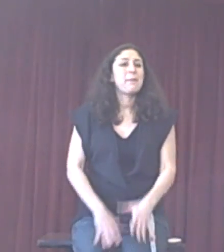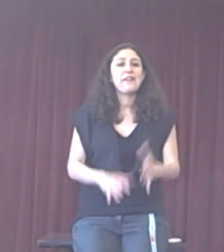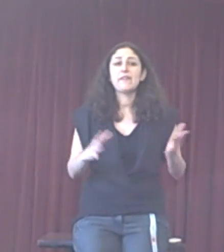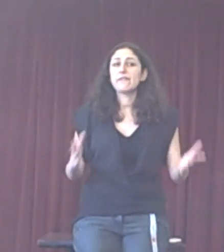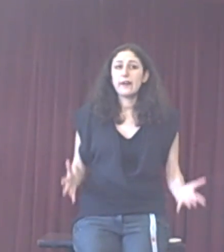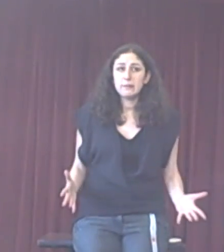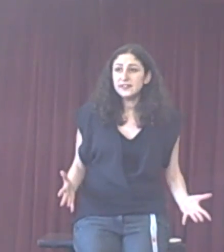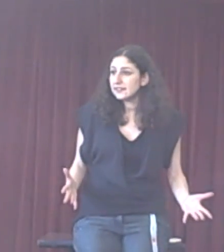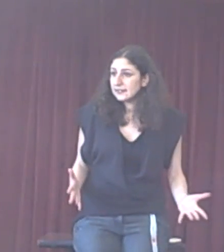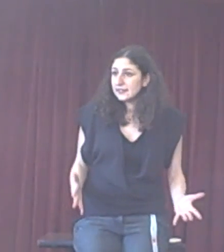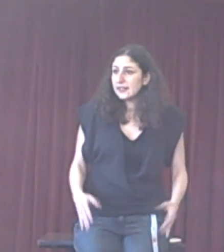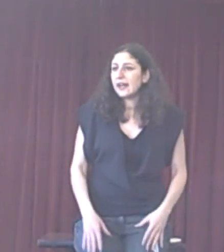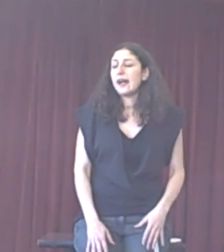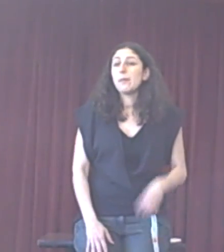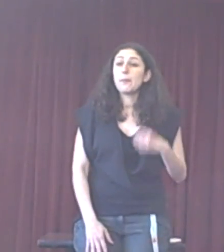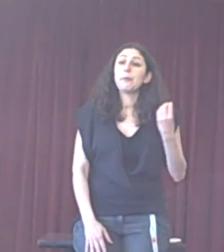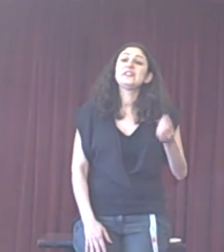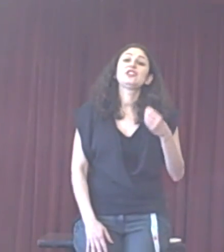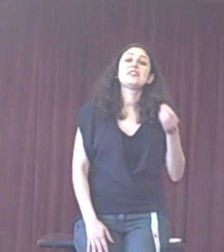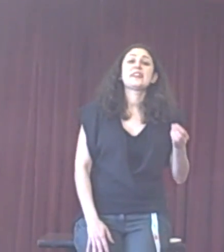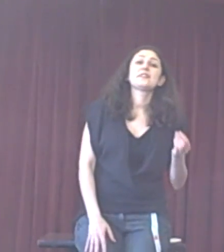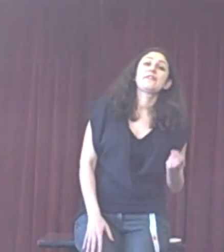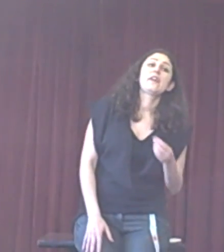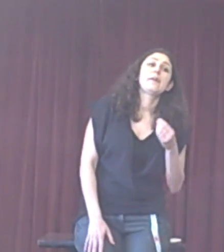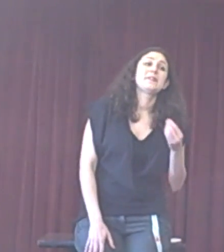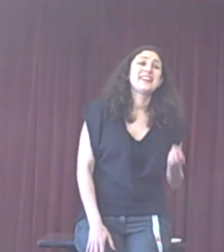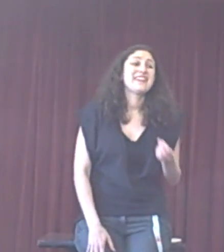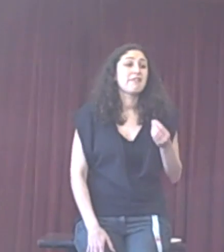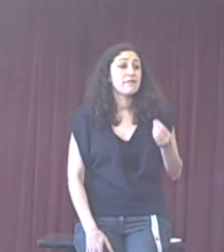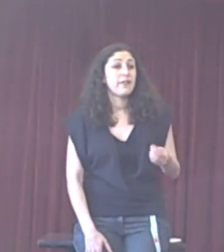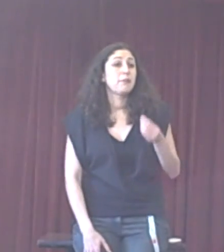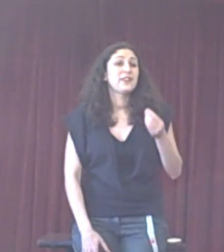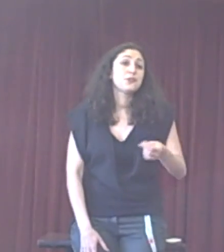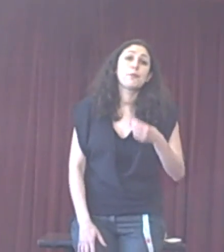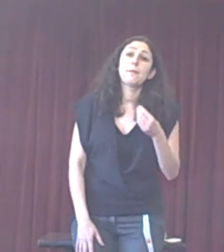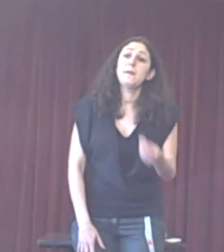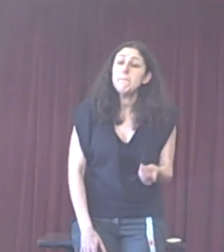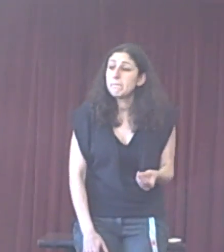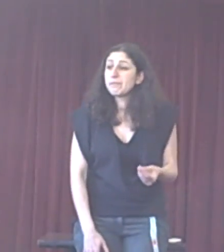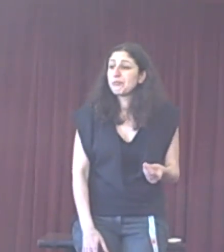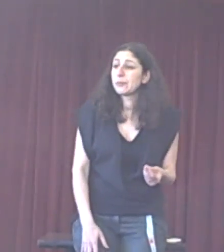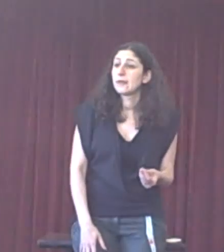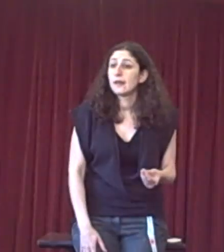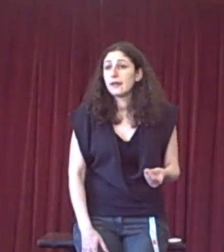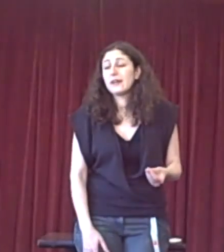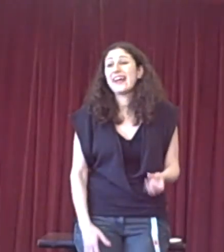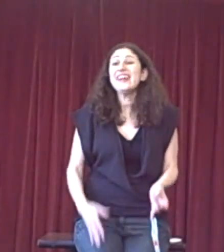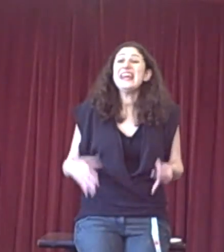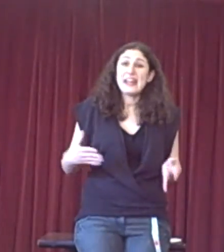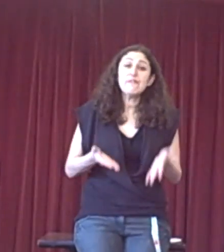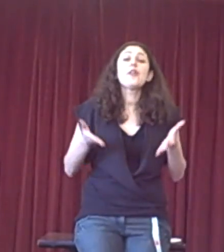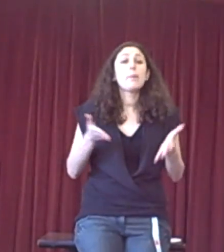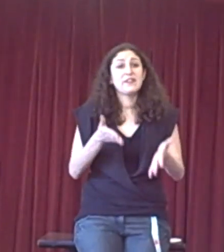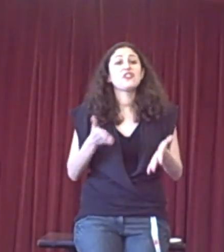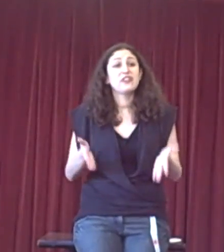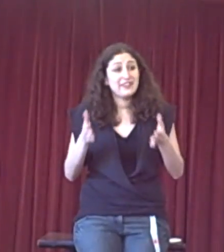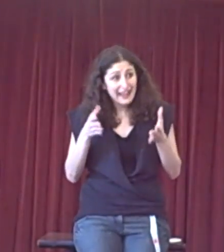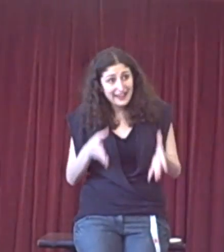about the environment, the opposition identify a particular environmental problem. Okay, if the opposition attack